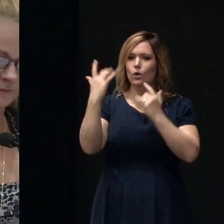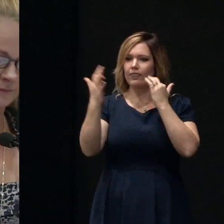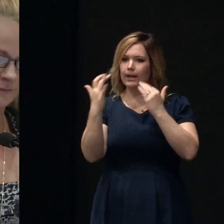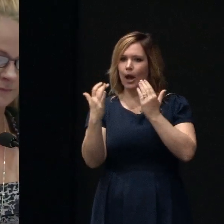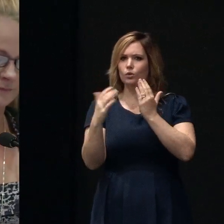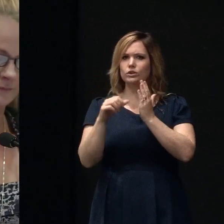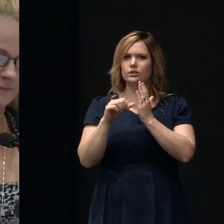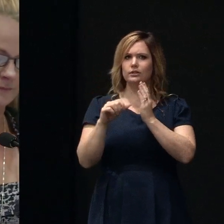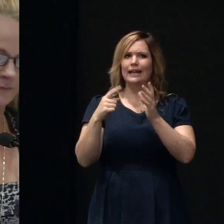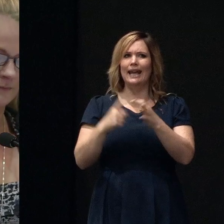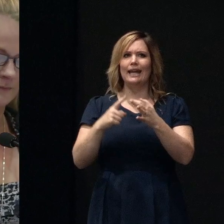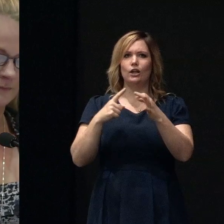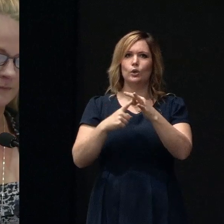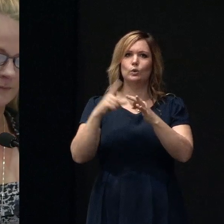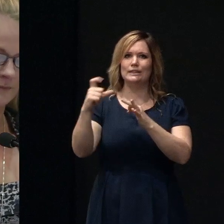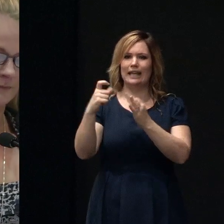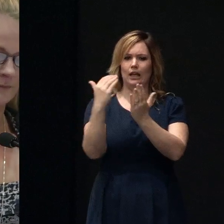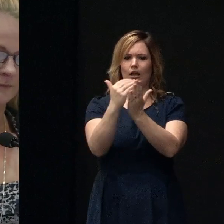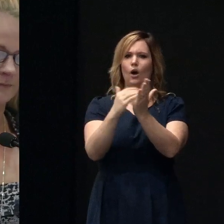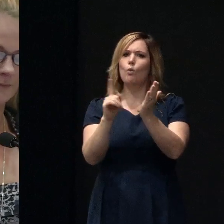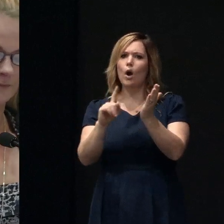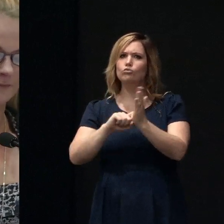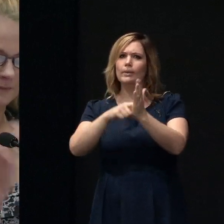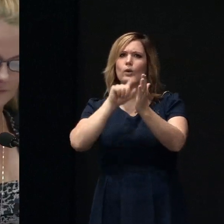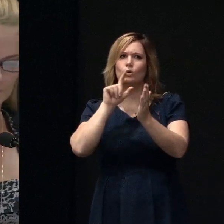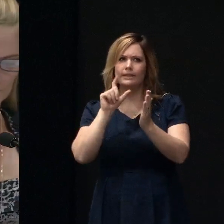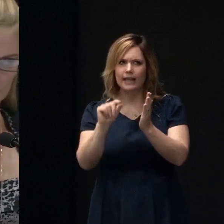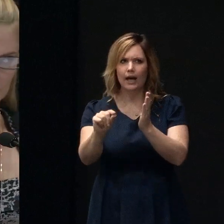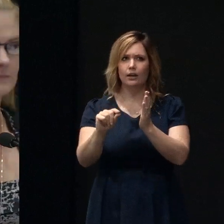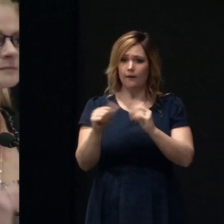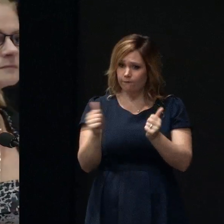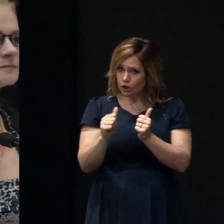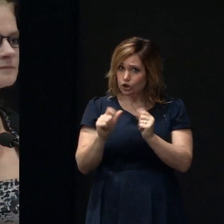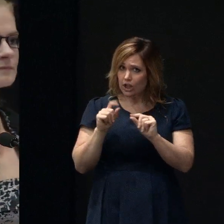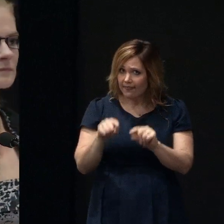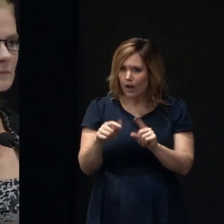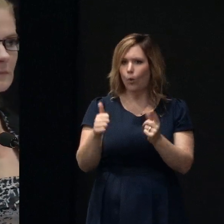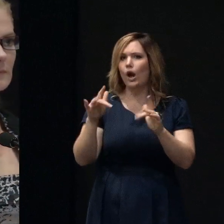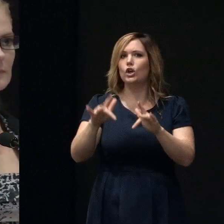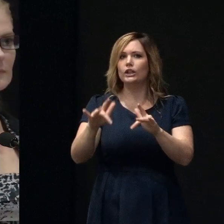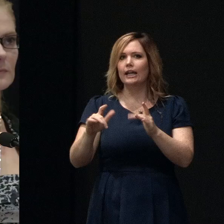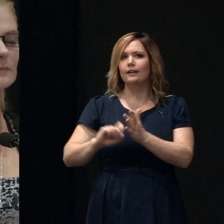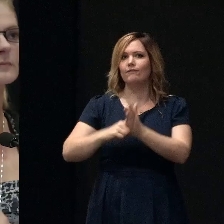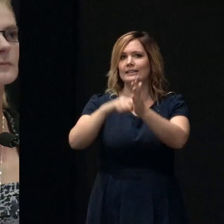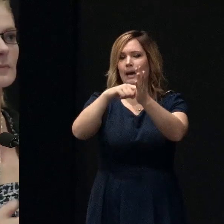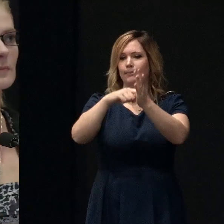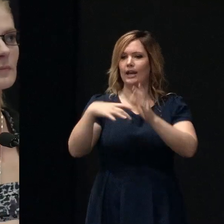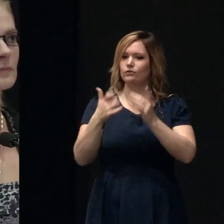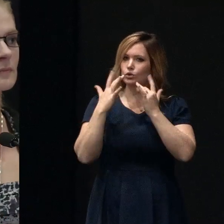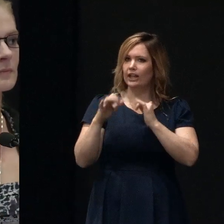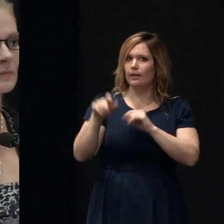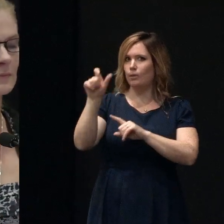works look at the state of the existing claim and look to ensure that the vendor's insurance